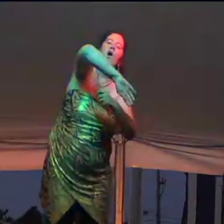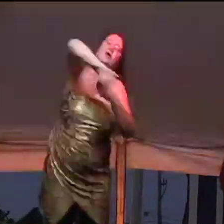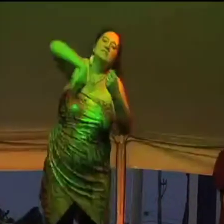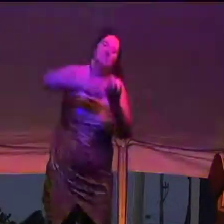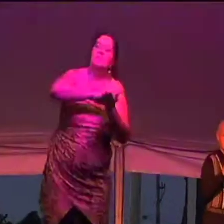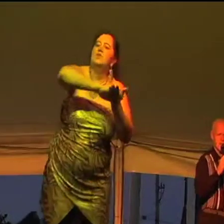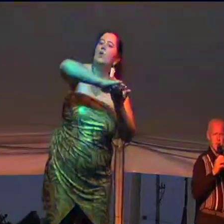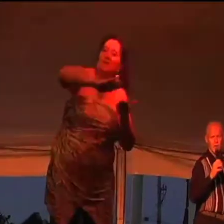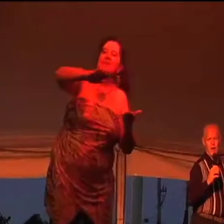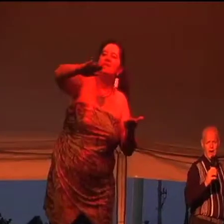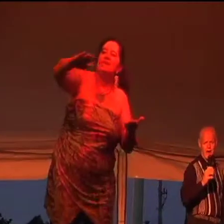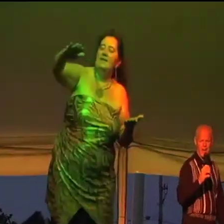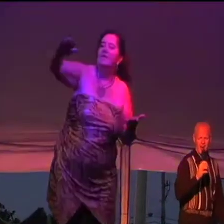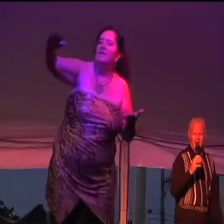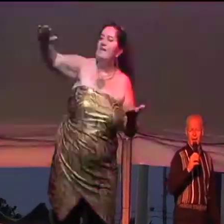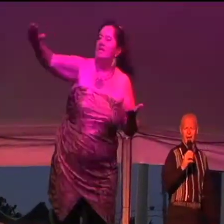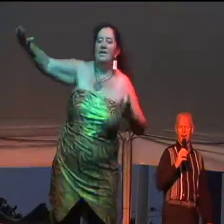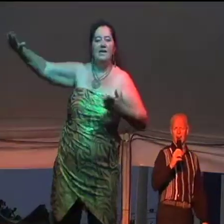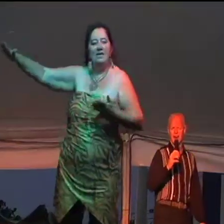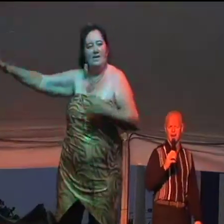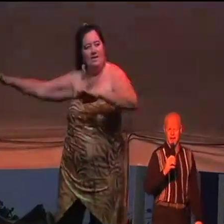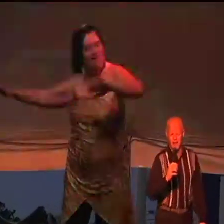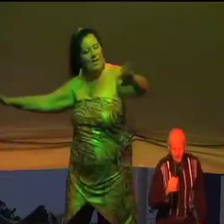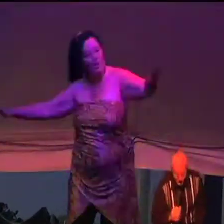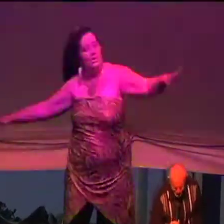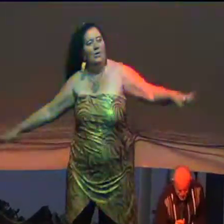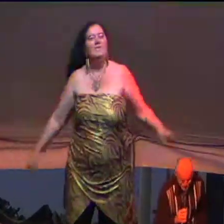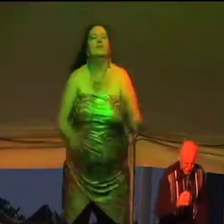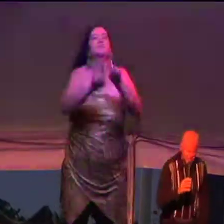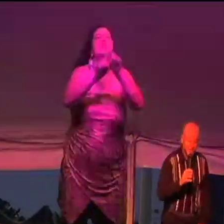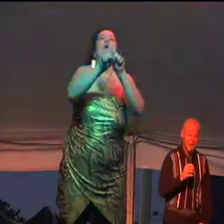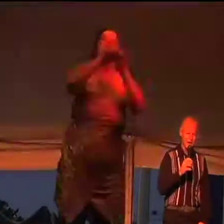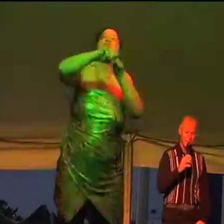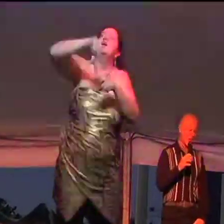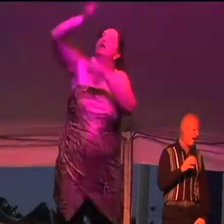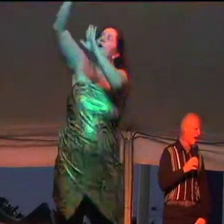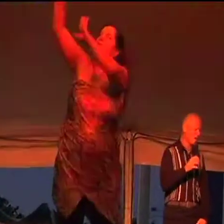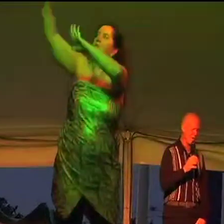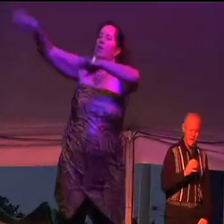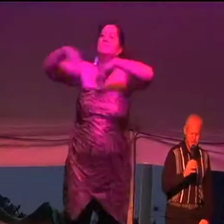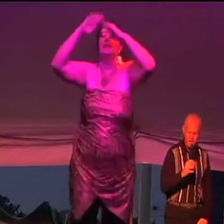star shone over Christmas